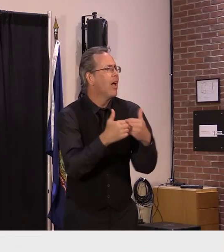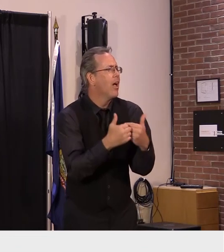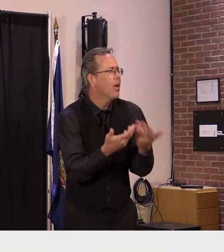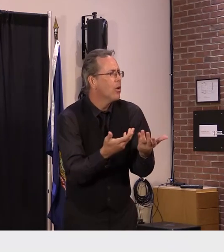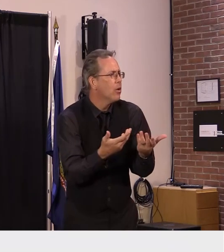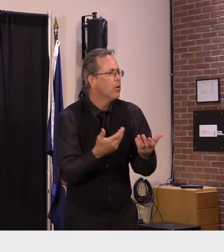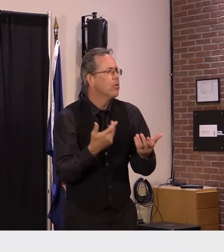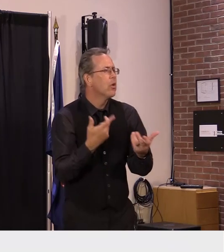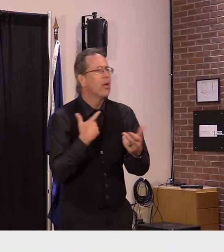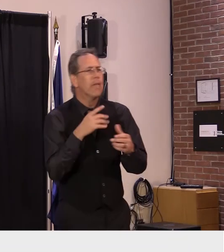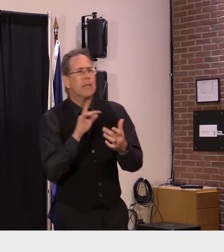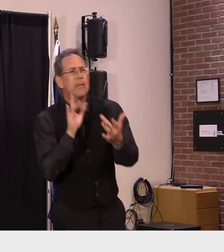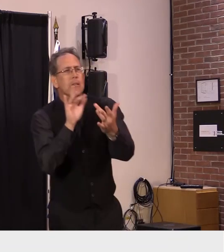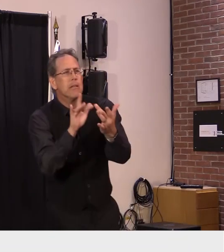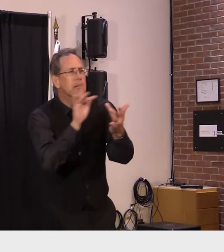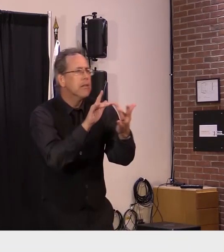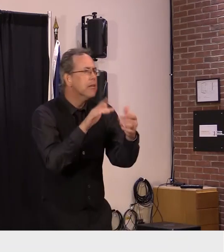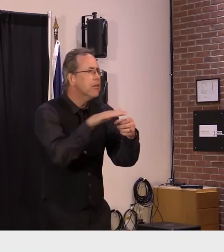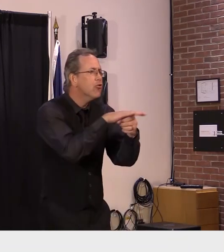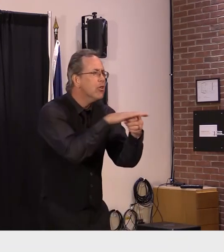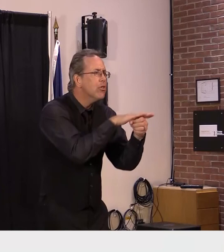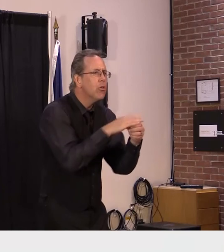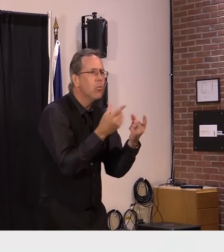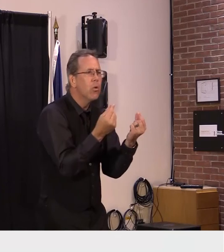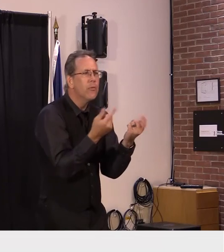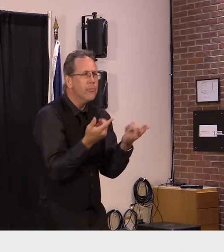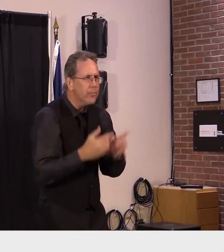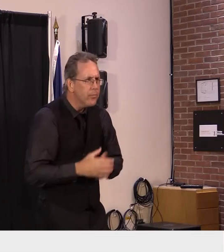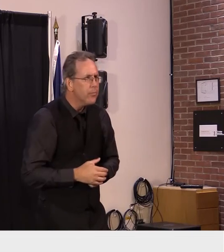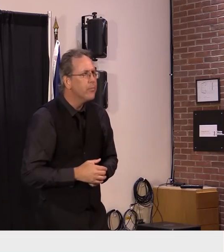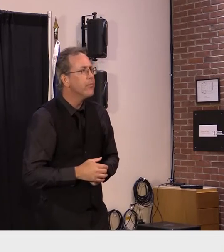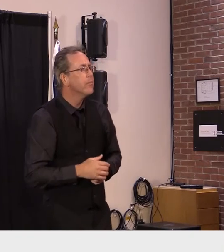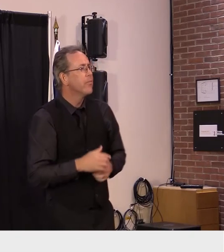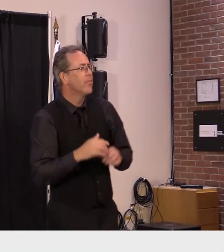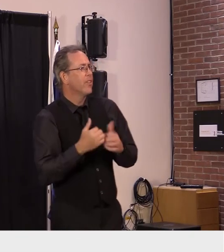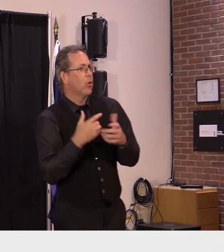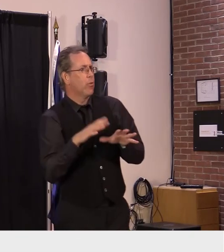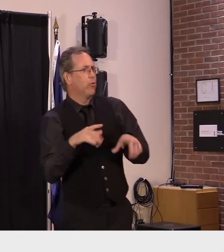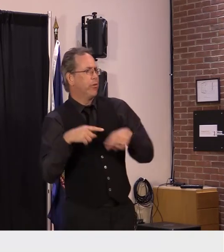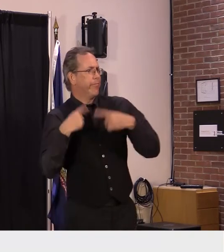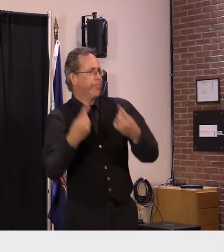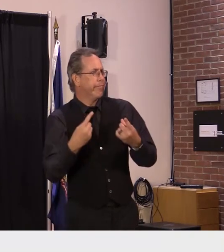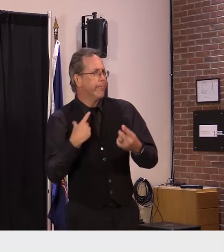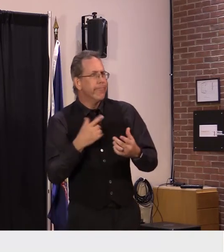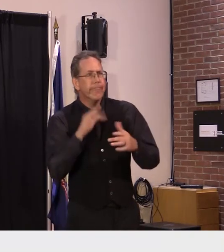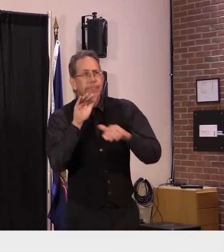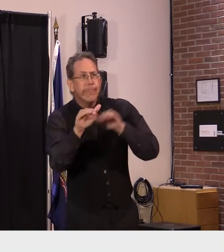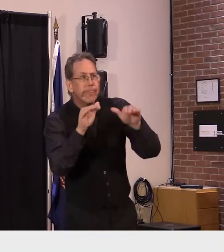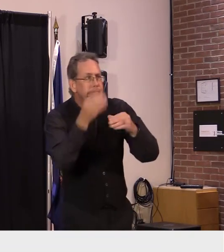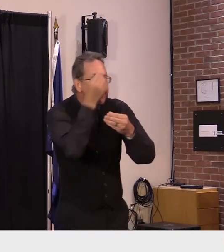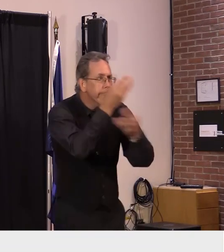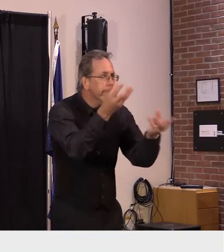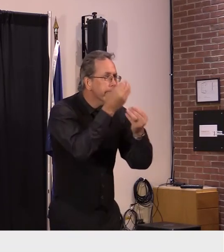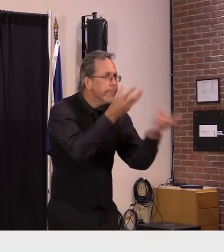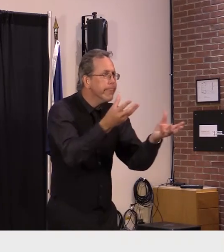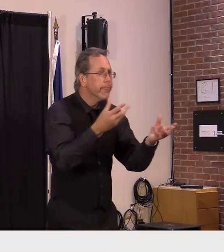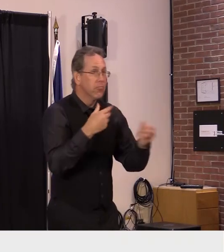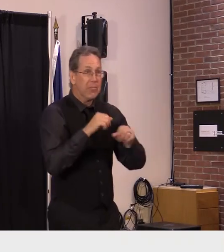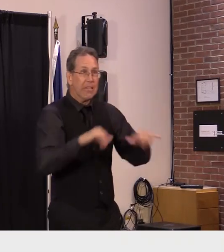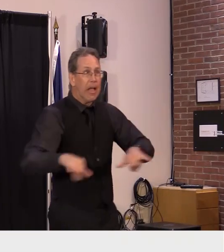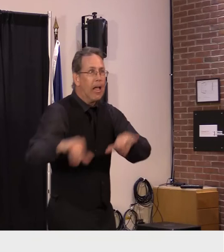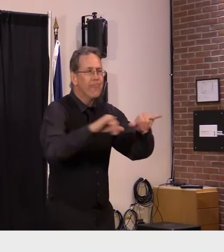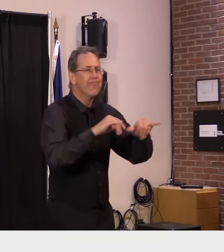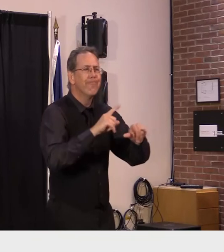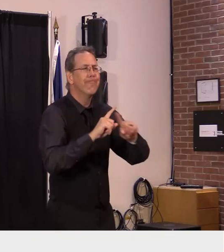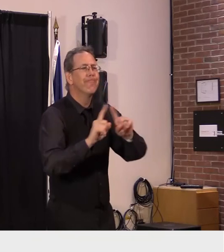that's basically how our resources are deployed right now at the state level and there's an unevenness to that you know what the